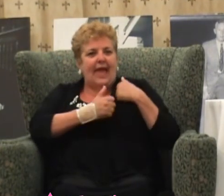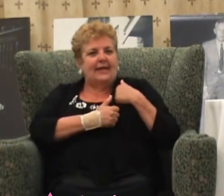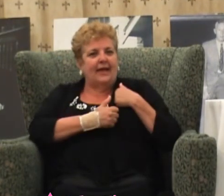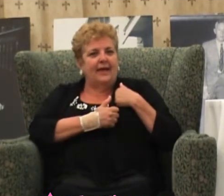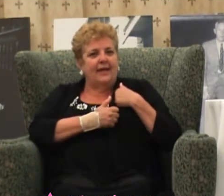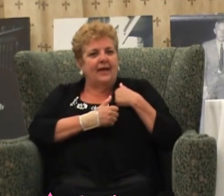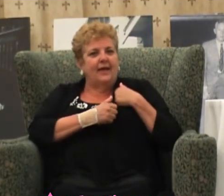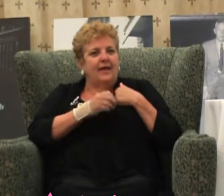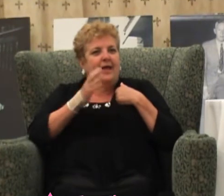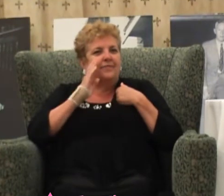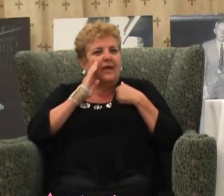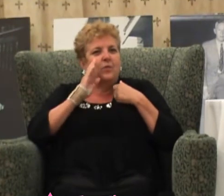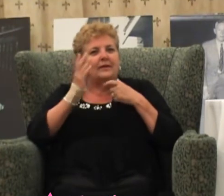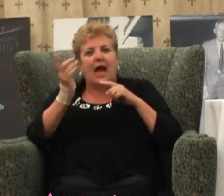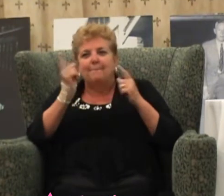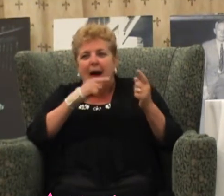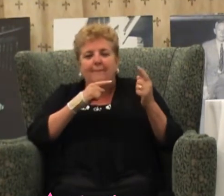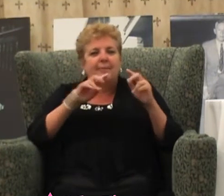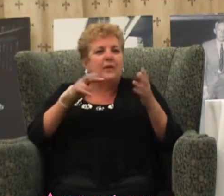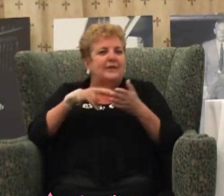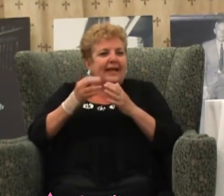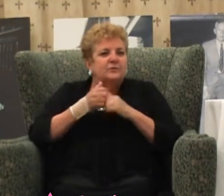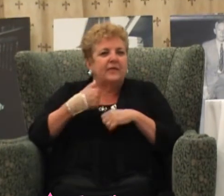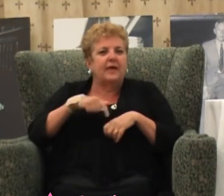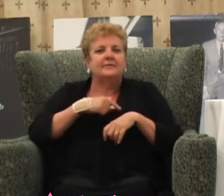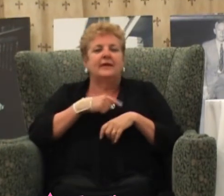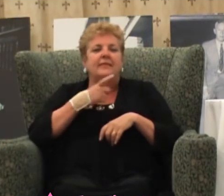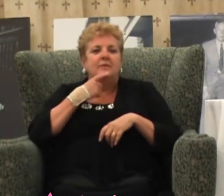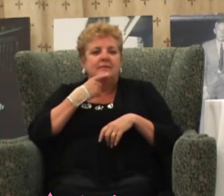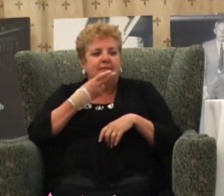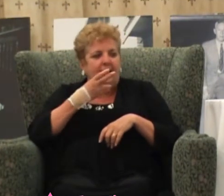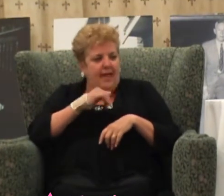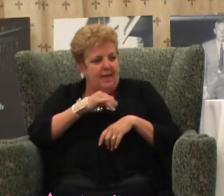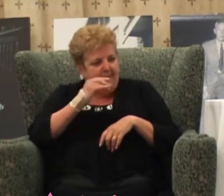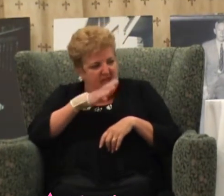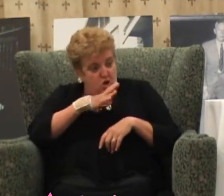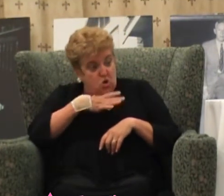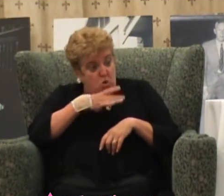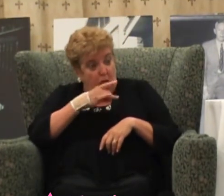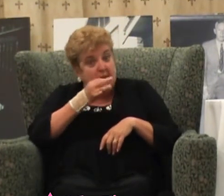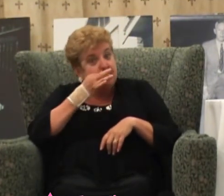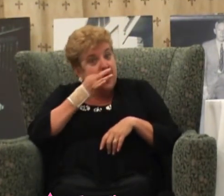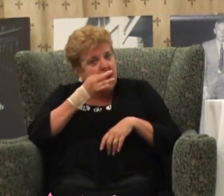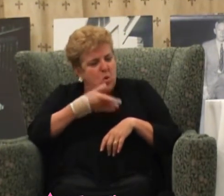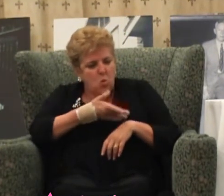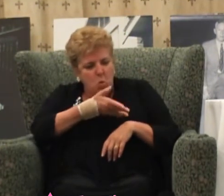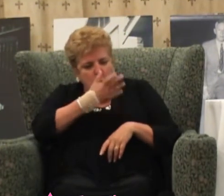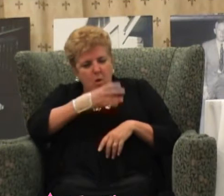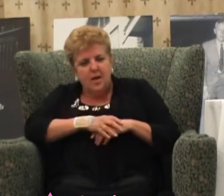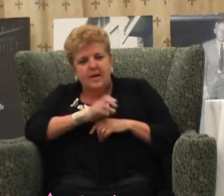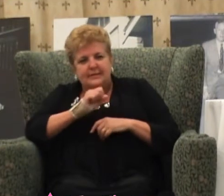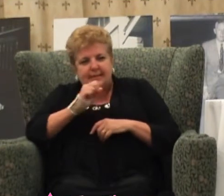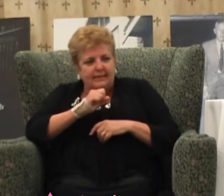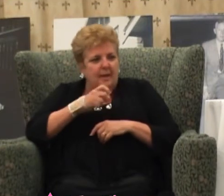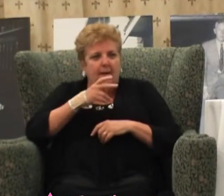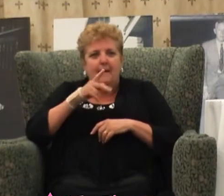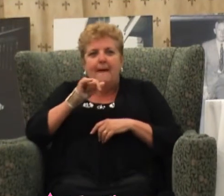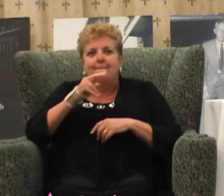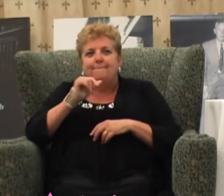audience would dance with us. And some people would go, hey, man, you like pot here? Since I'm being in Maui, Maui, Panama, Red, Acapulco, Gulf, give us